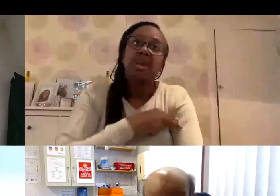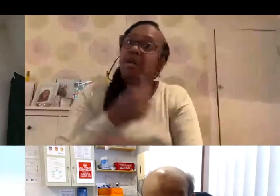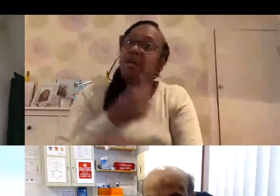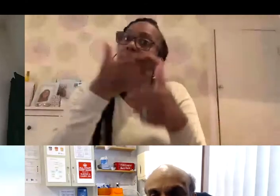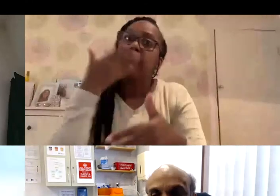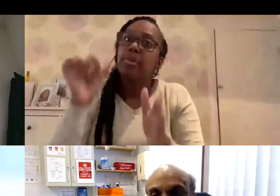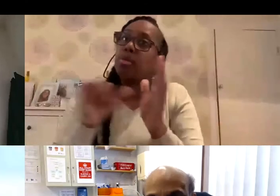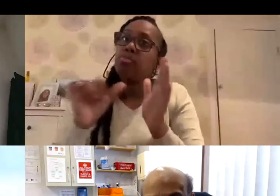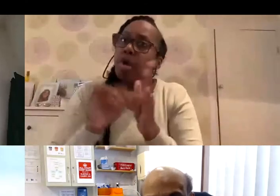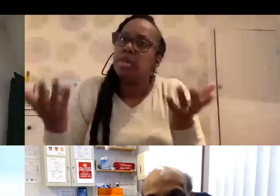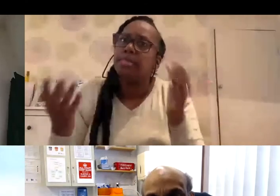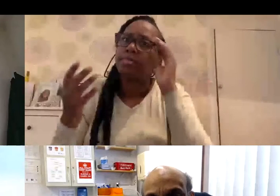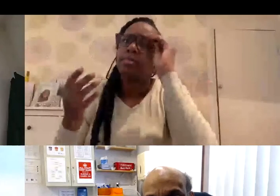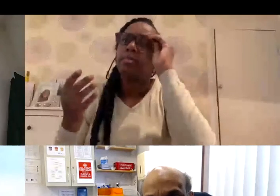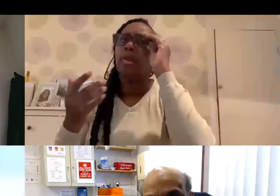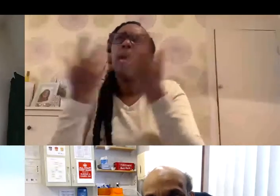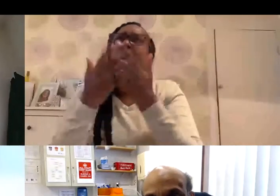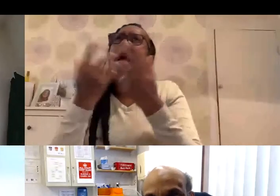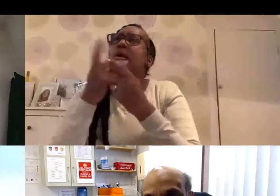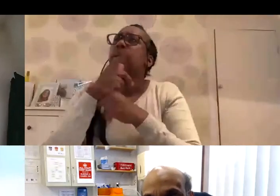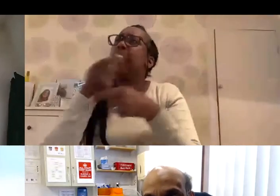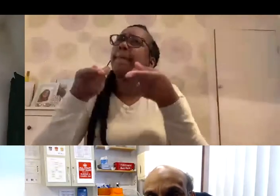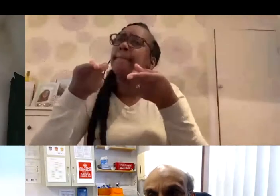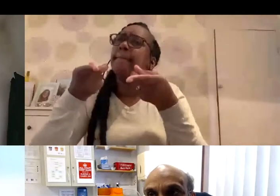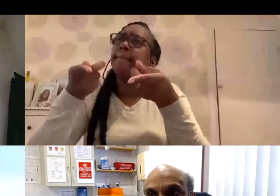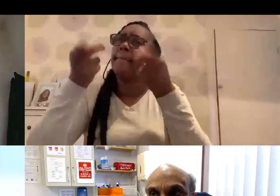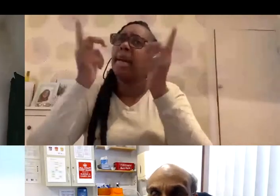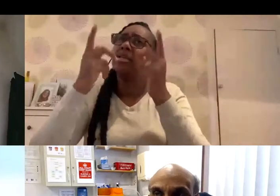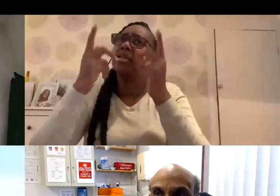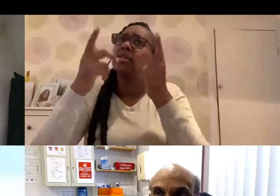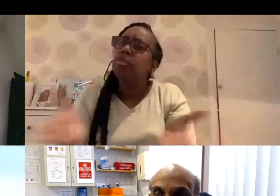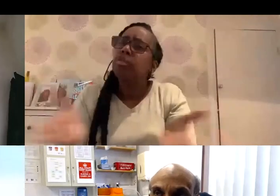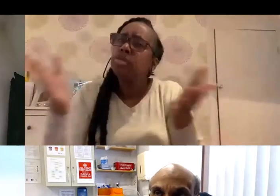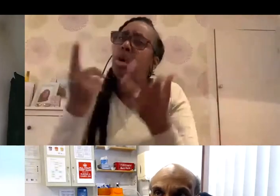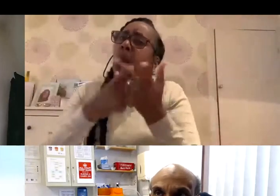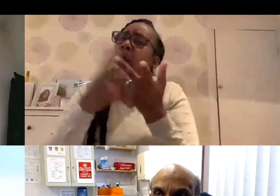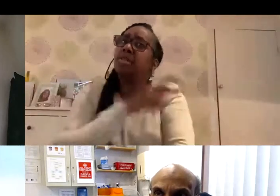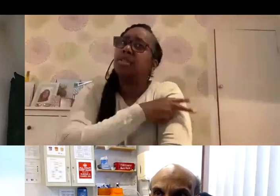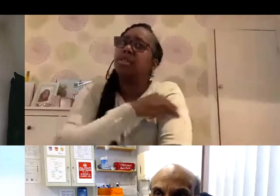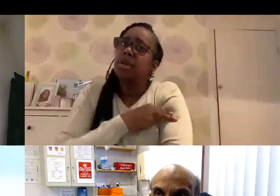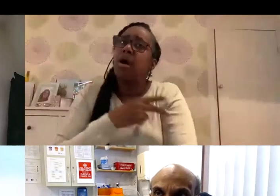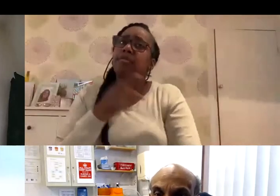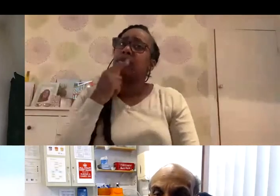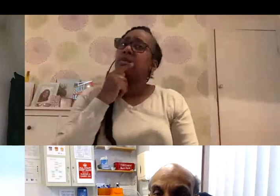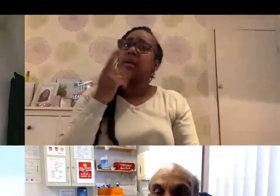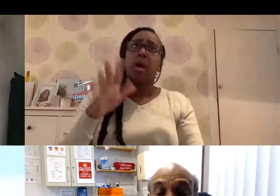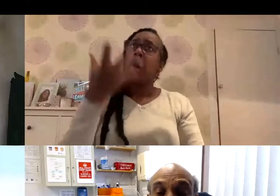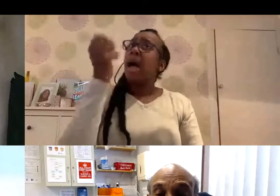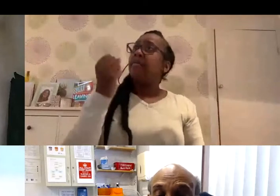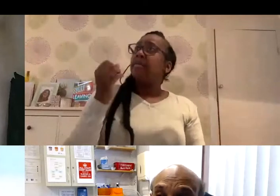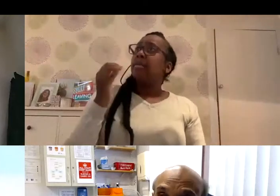problems. But how could managers reassure other staff when they sort of hear that some people have bad side effects?